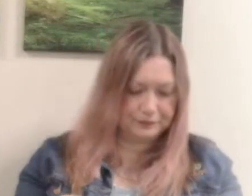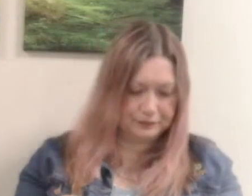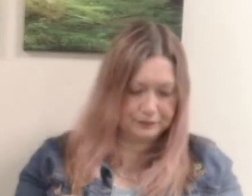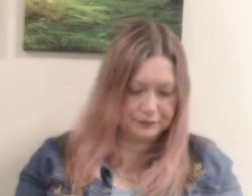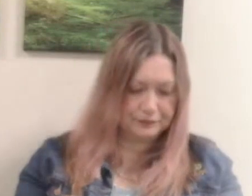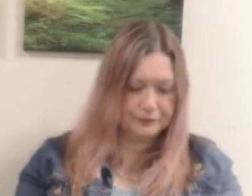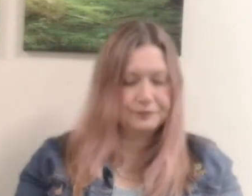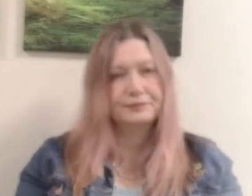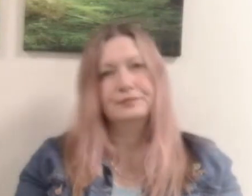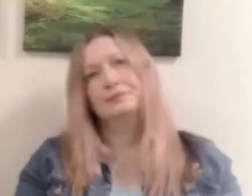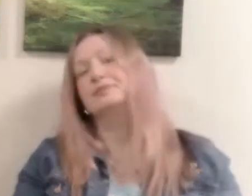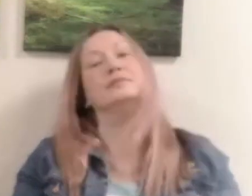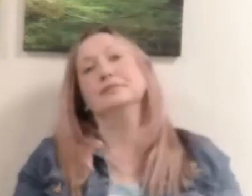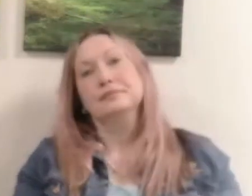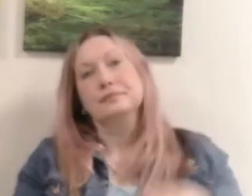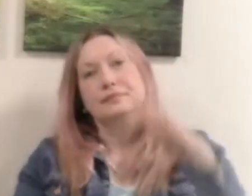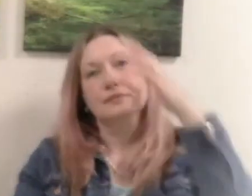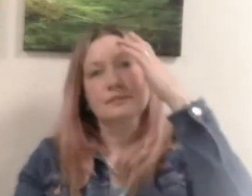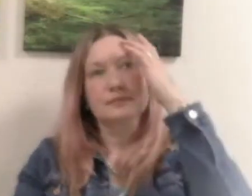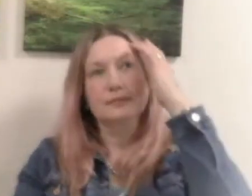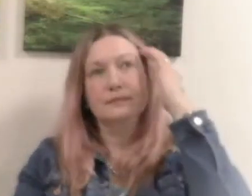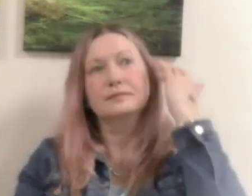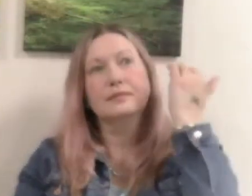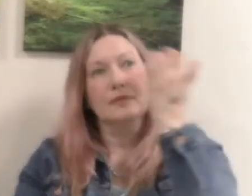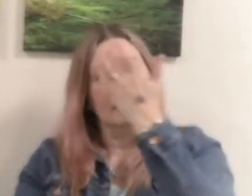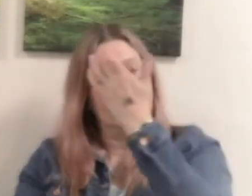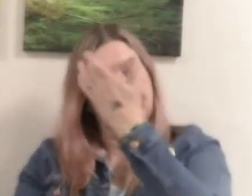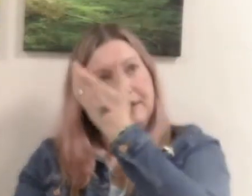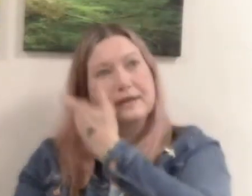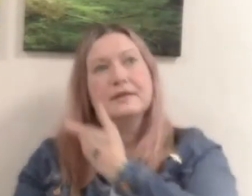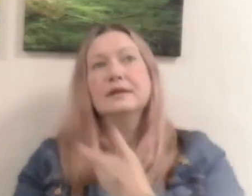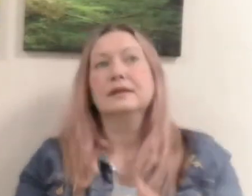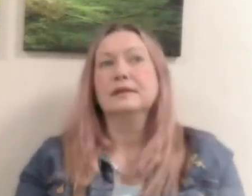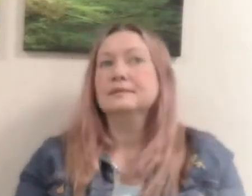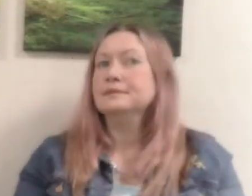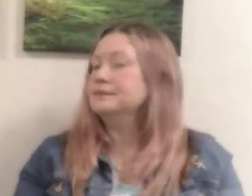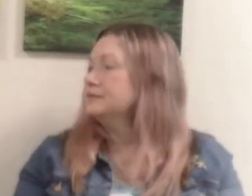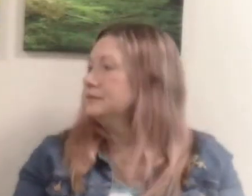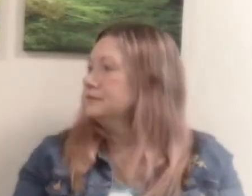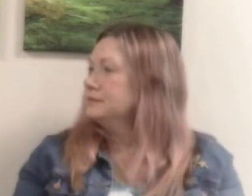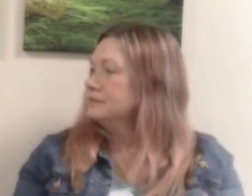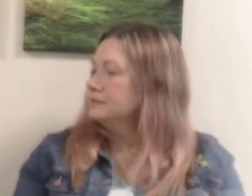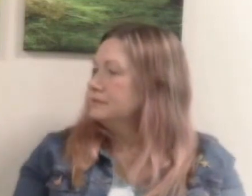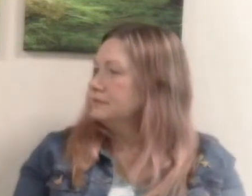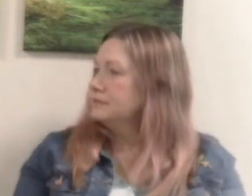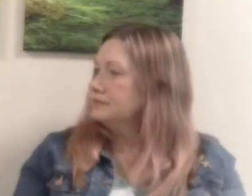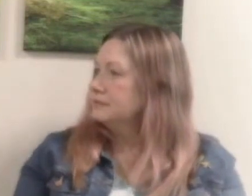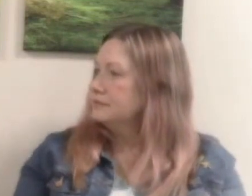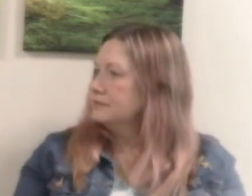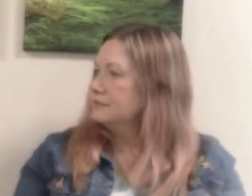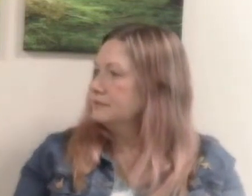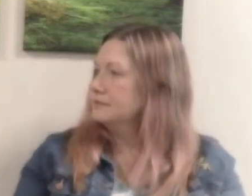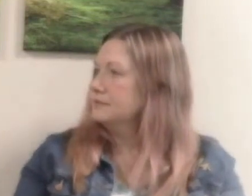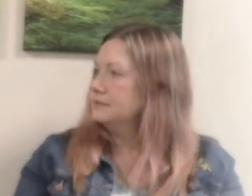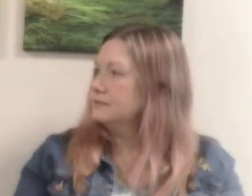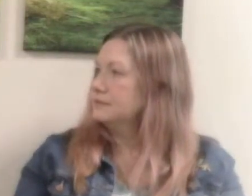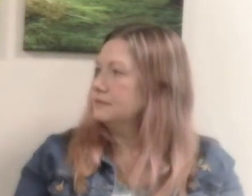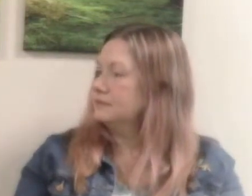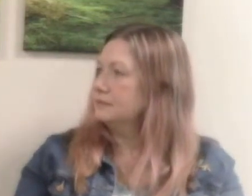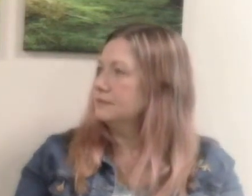um are you prepared to make changes in your life when i saw this question my mind immediately turns to well i could stop doing that or i could try and